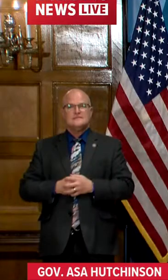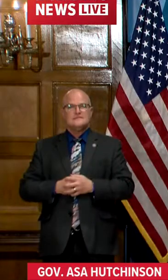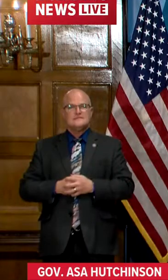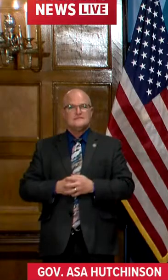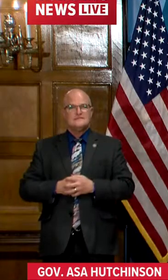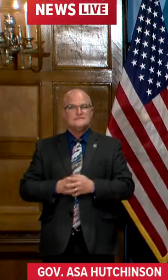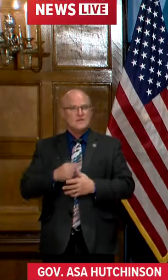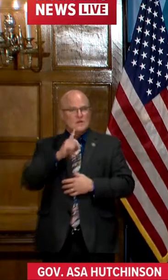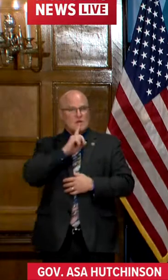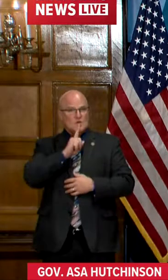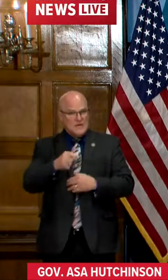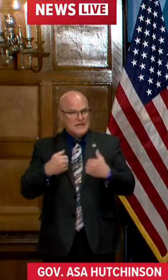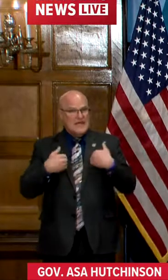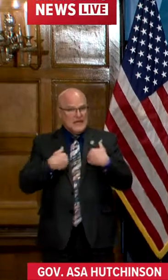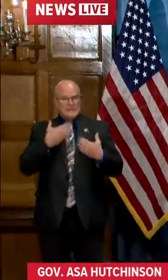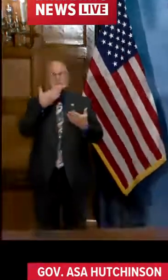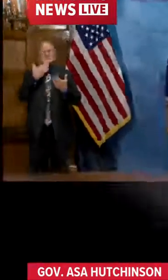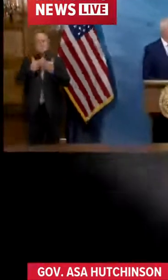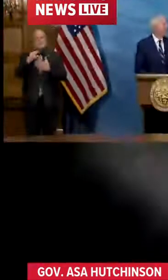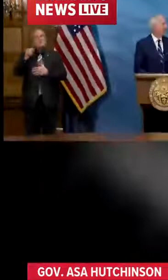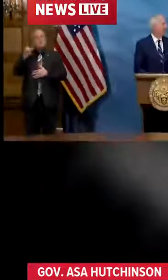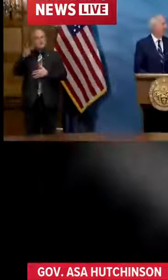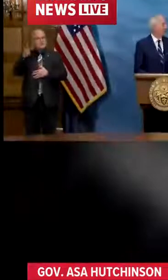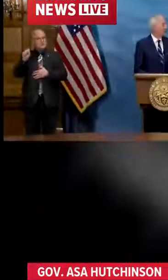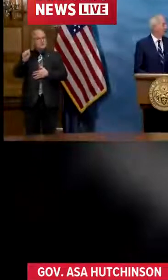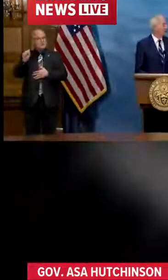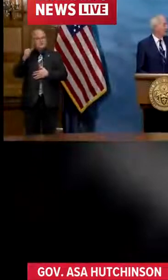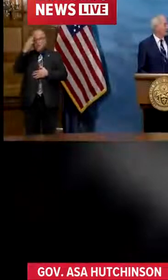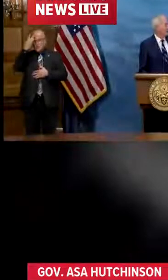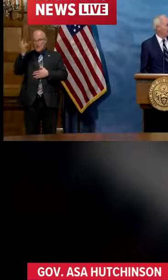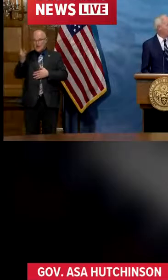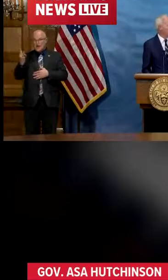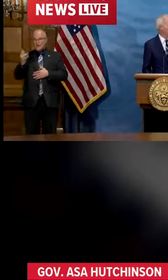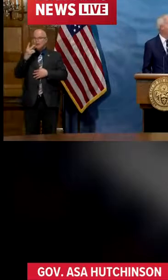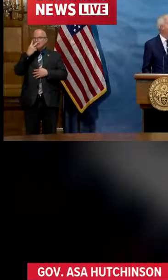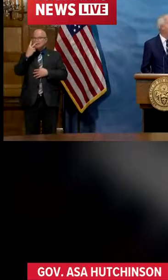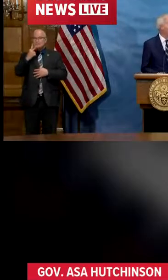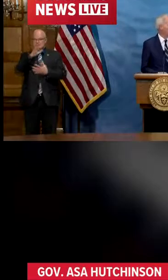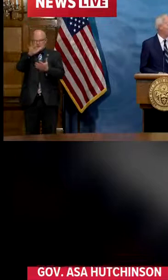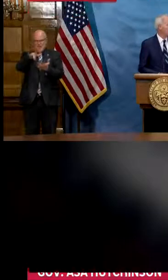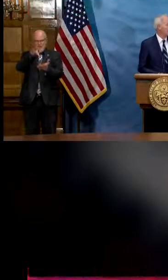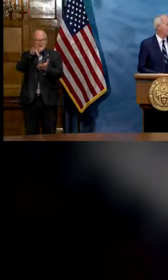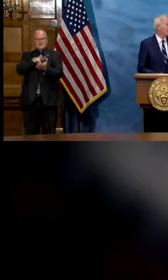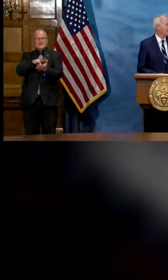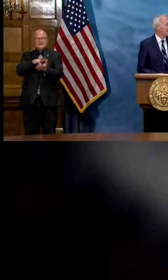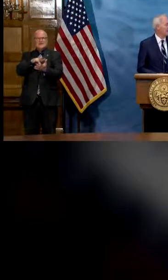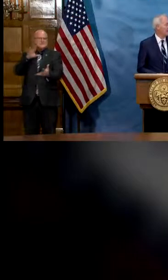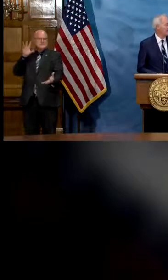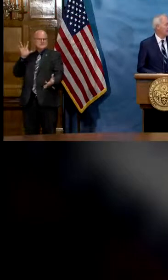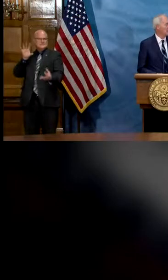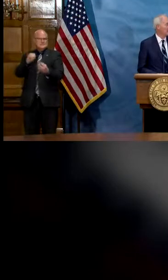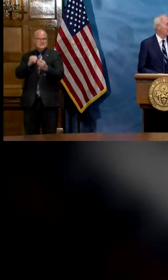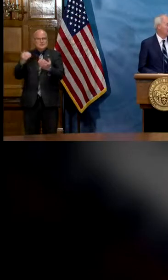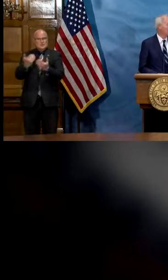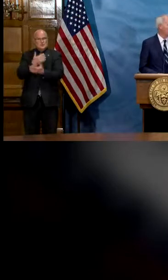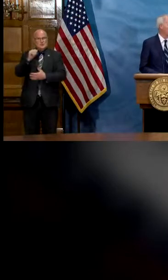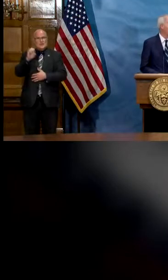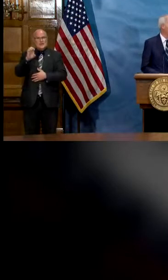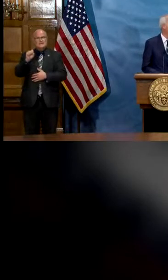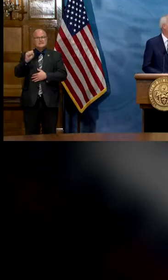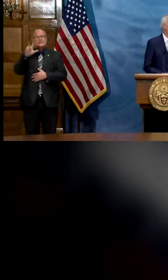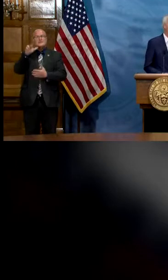really has some good news there because you can see right in the middle that our total new cases is 1